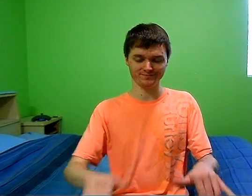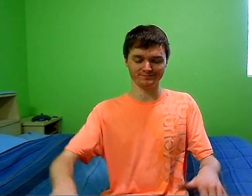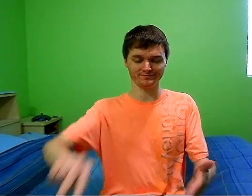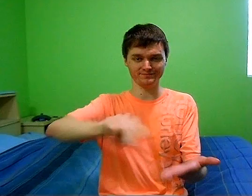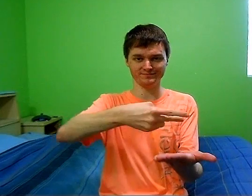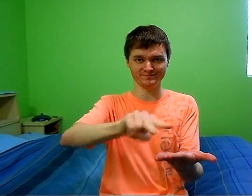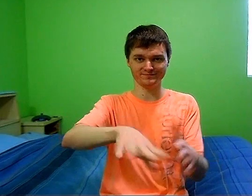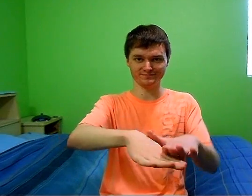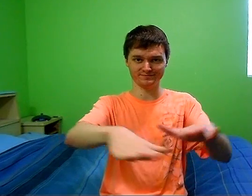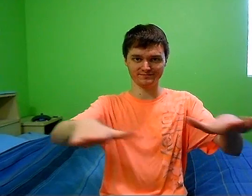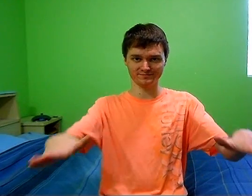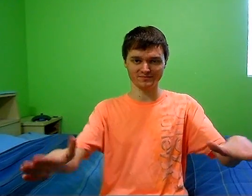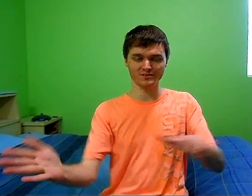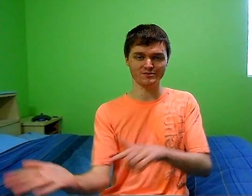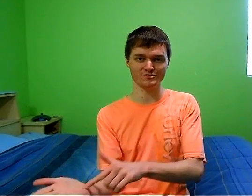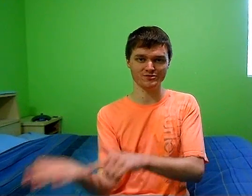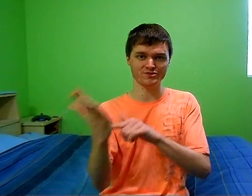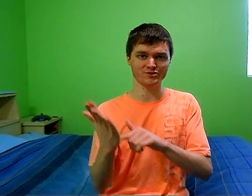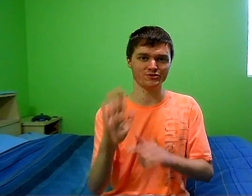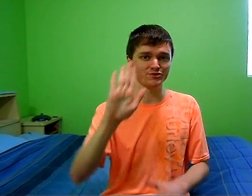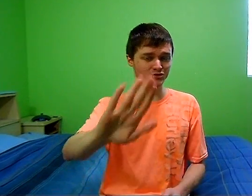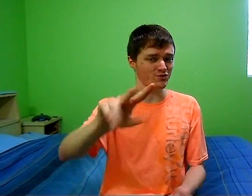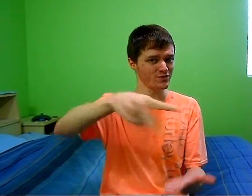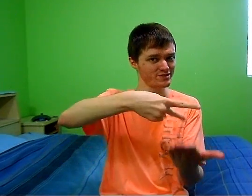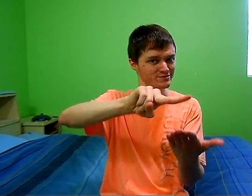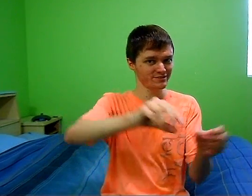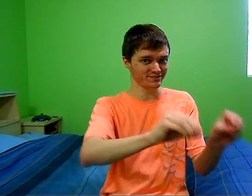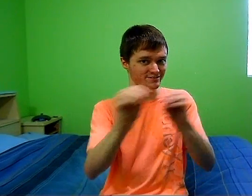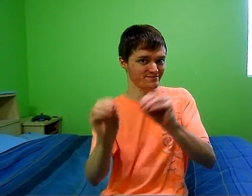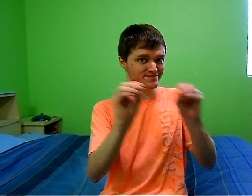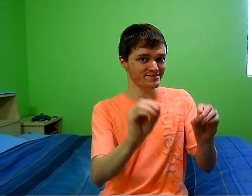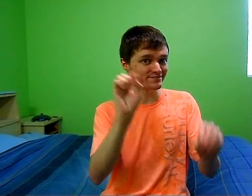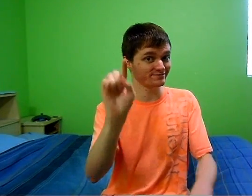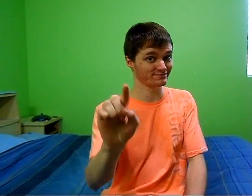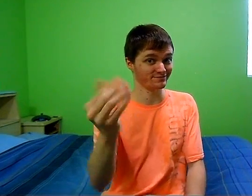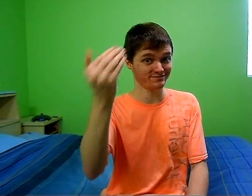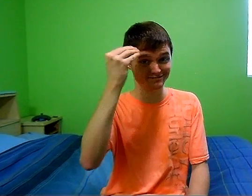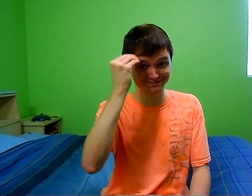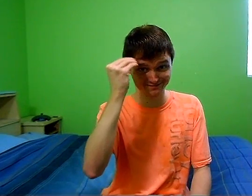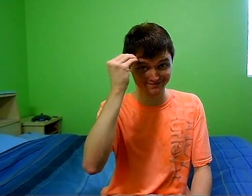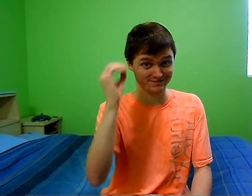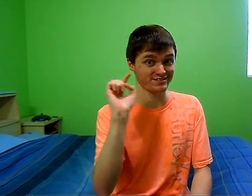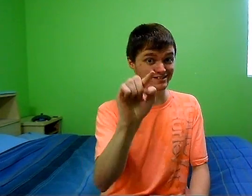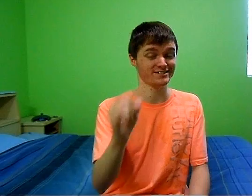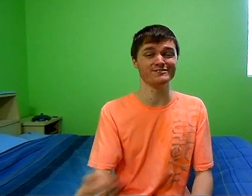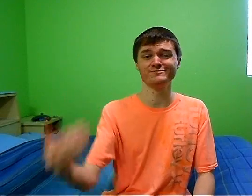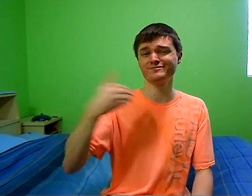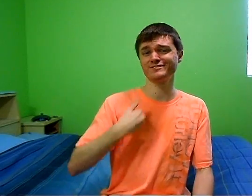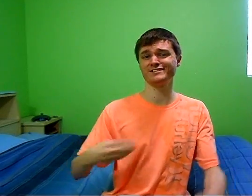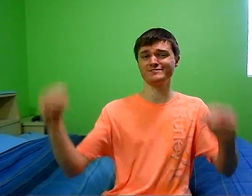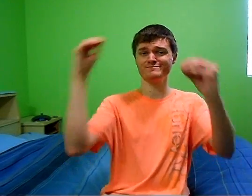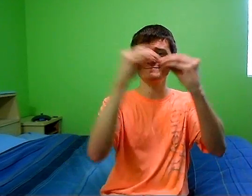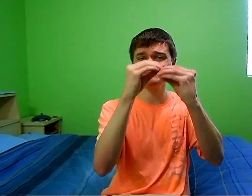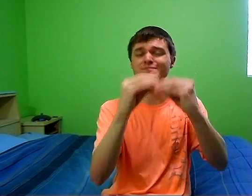on the dance floor So show us what you've got Cause you know that you've got more